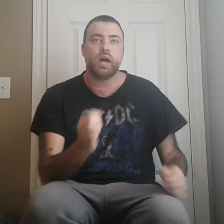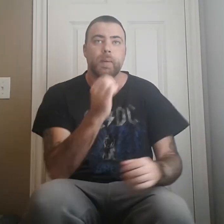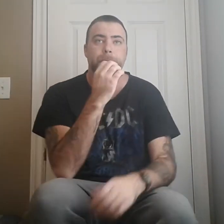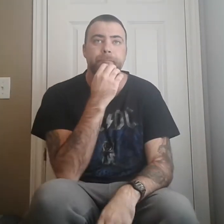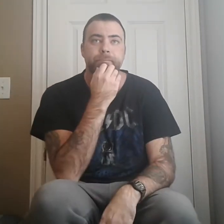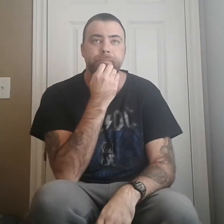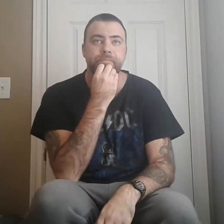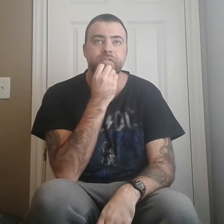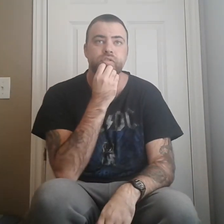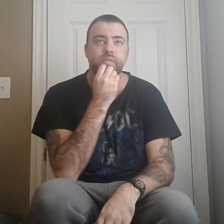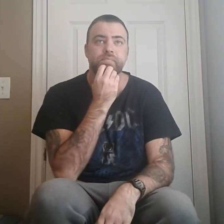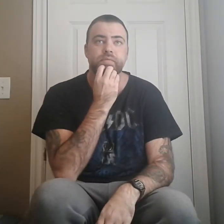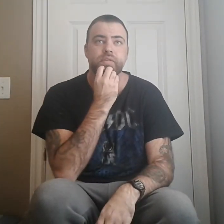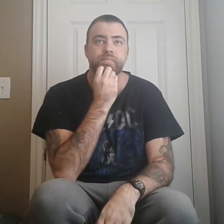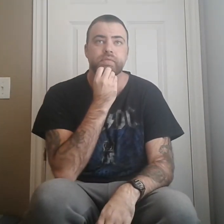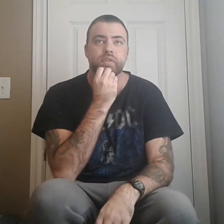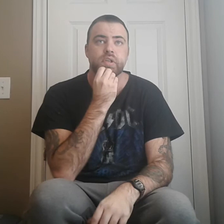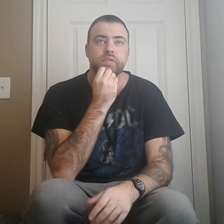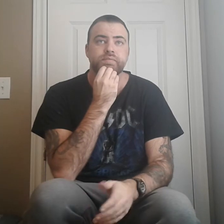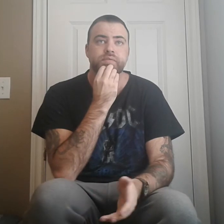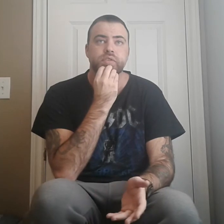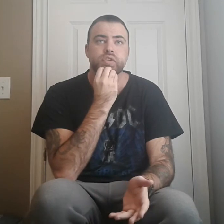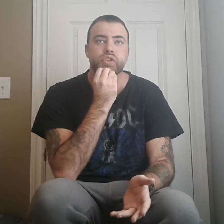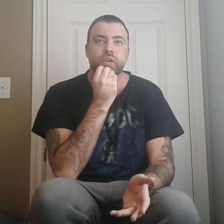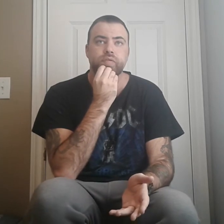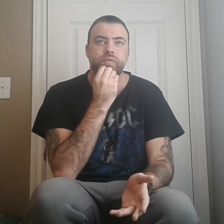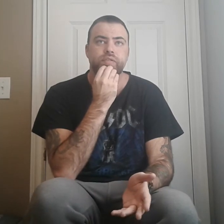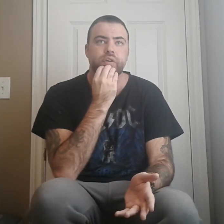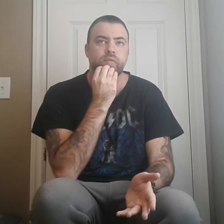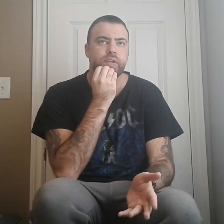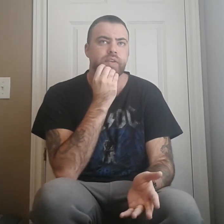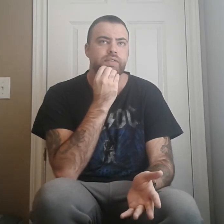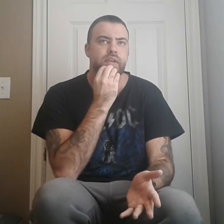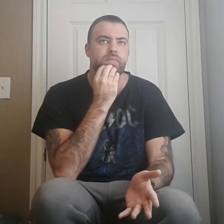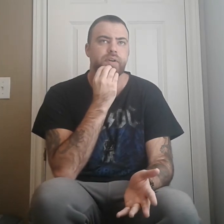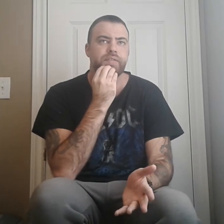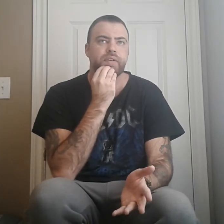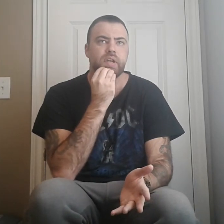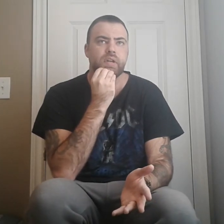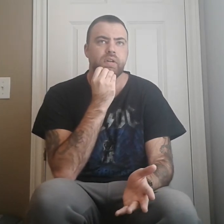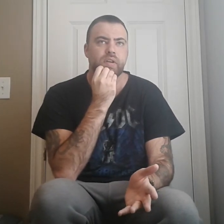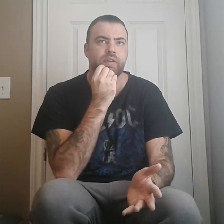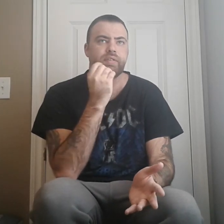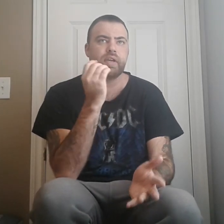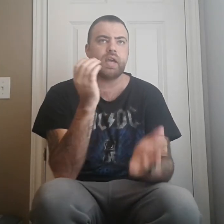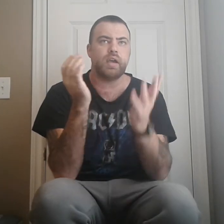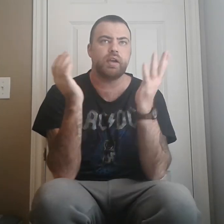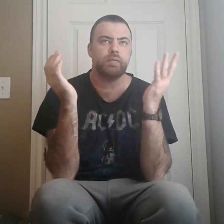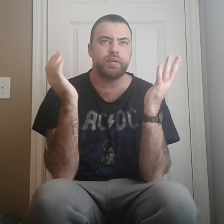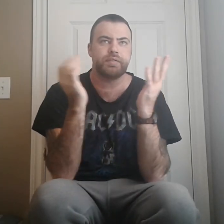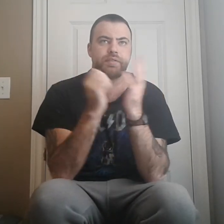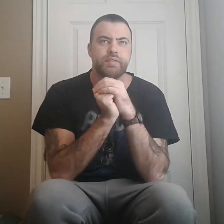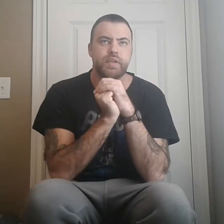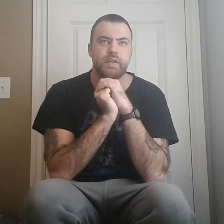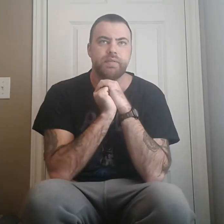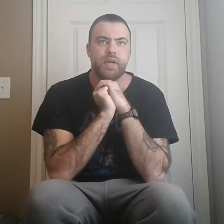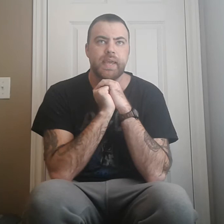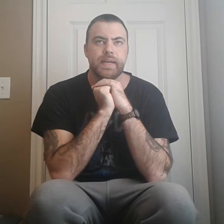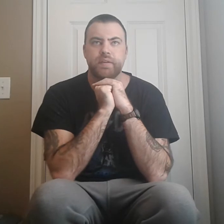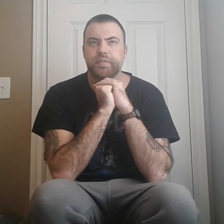um, so, so what they did was, like I said, uh, it was Stephen and his,